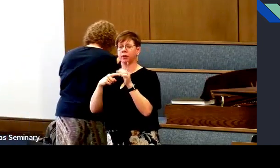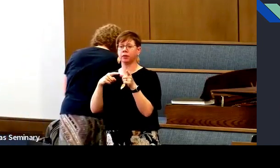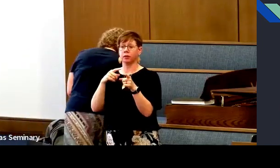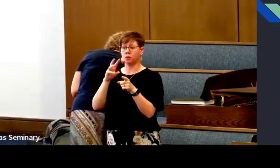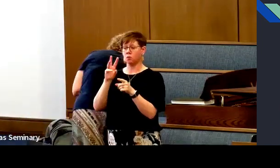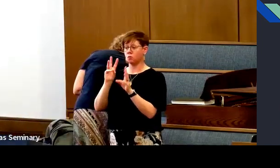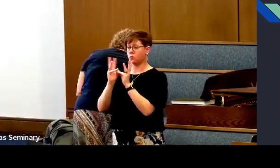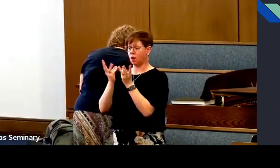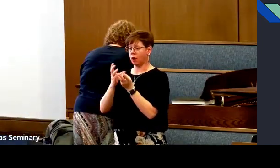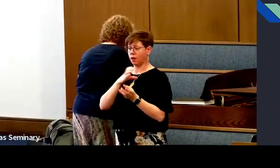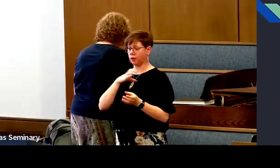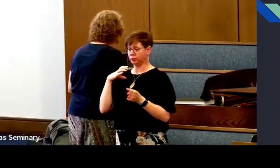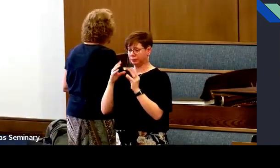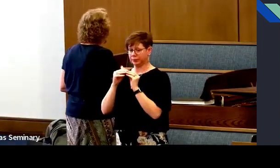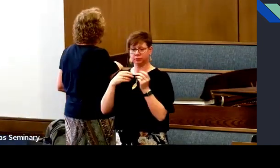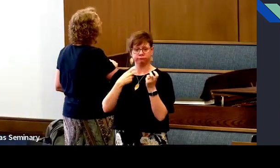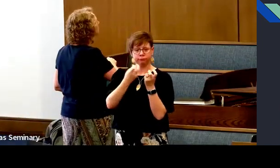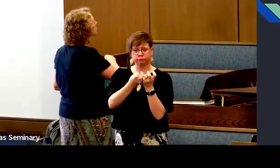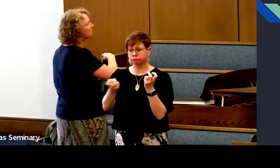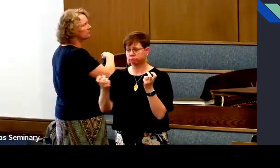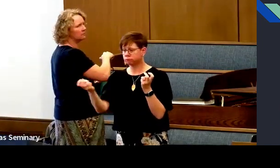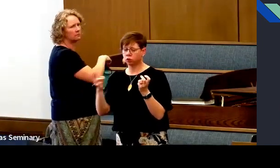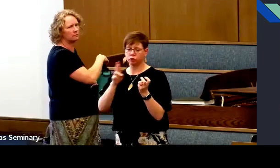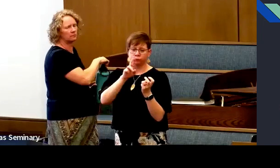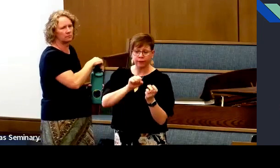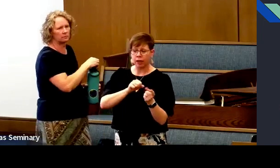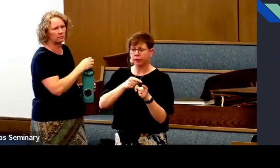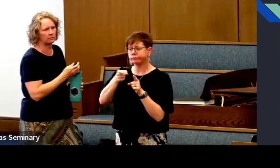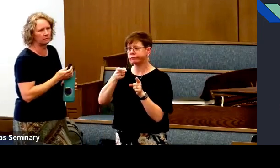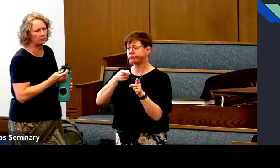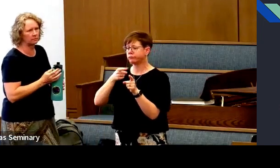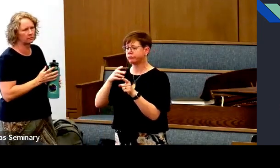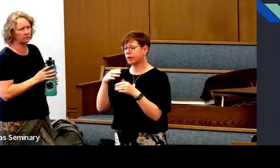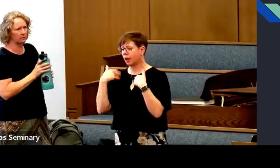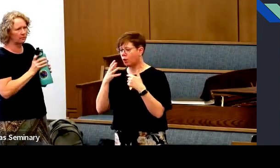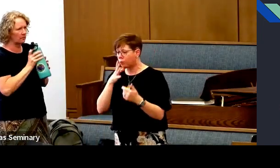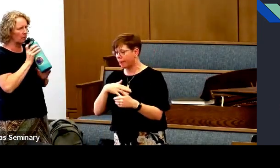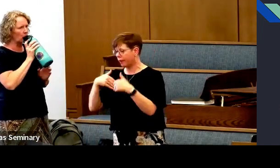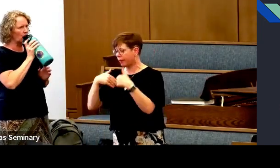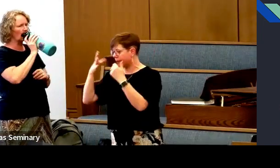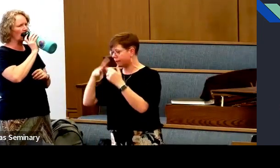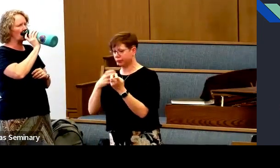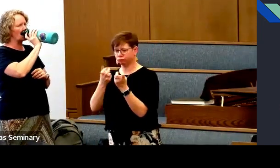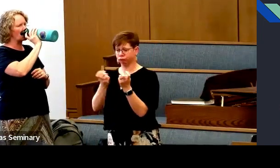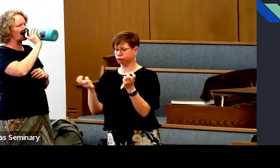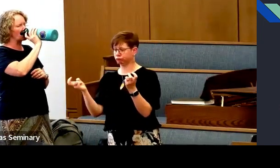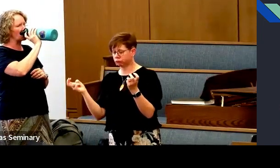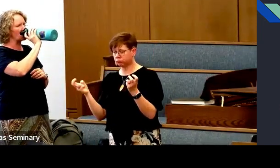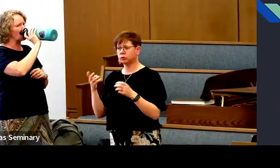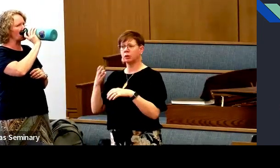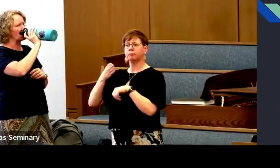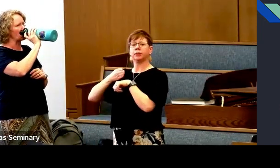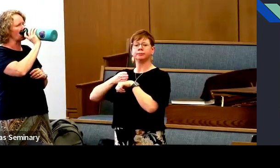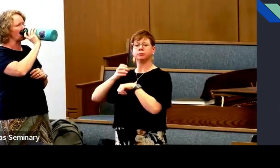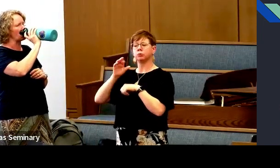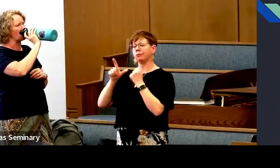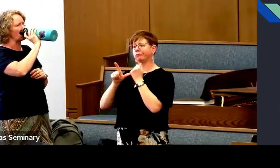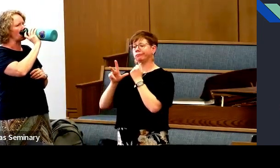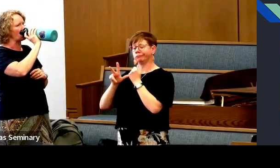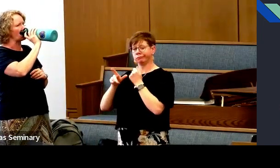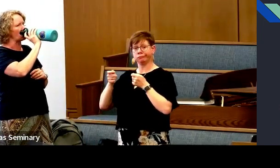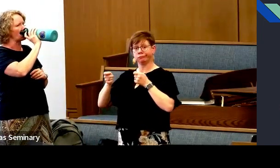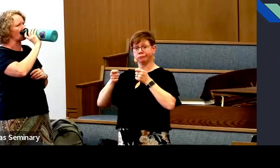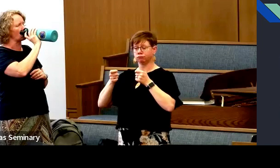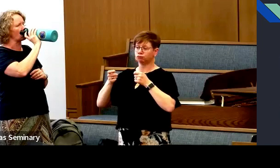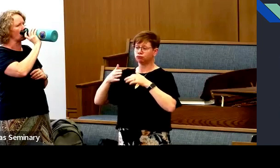before, and we kind of liken it on to the ward council, where you have the Relief Society president, Young Women's president, all these,